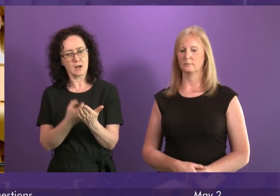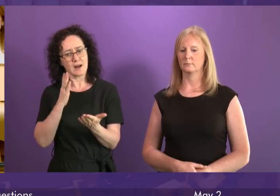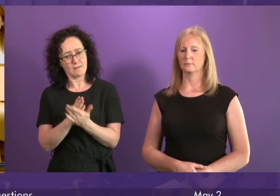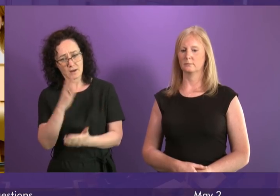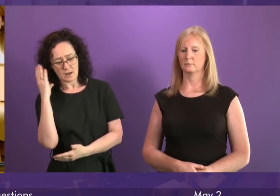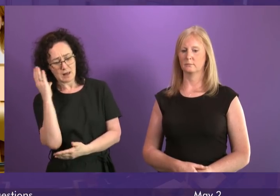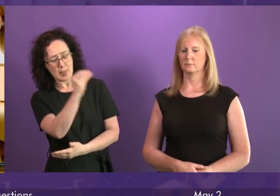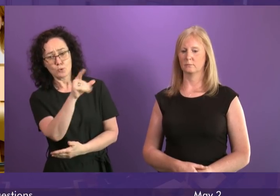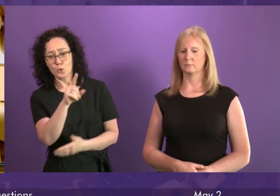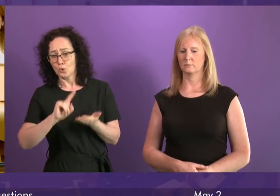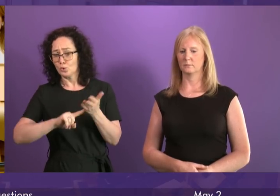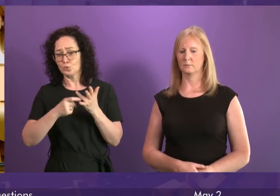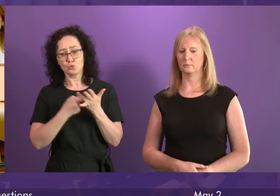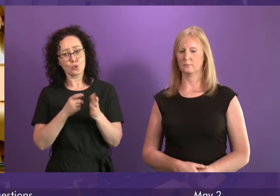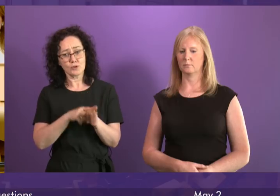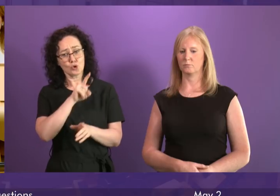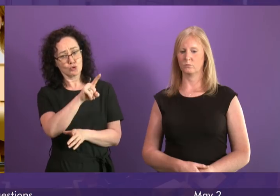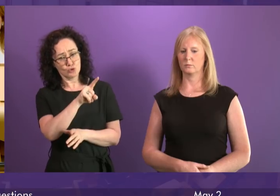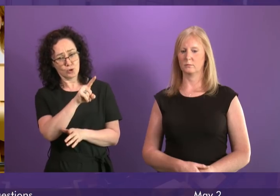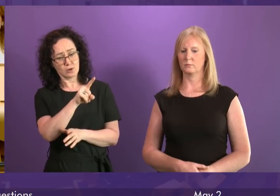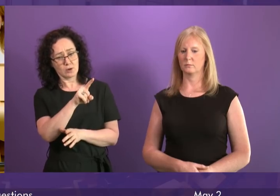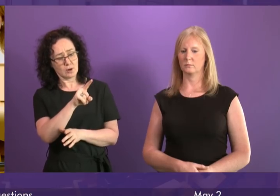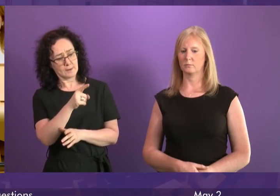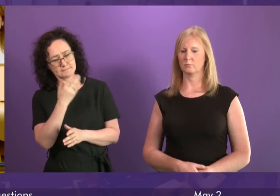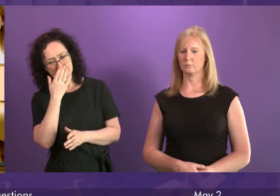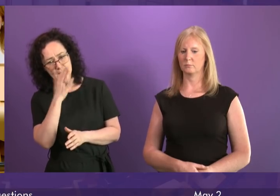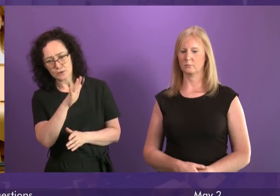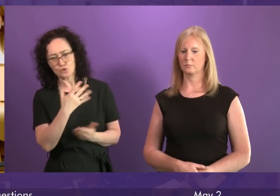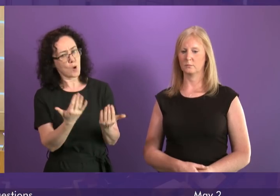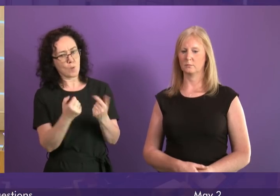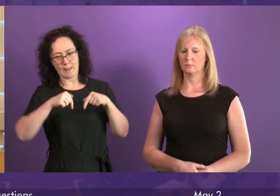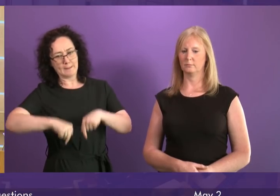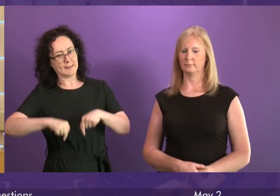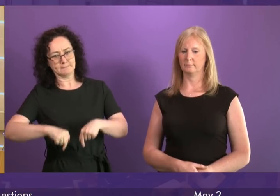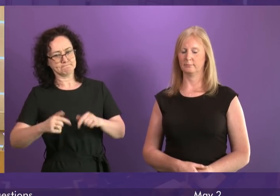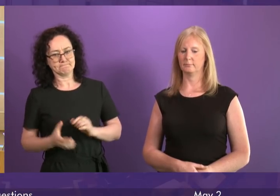the Tories hostile immigration environment is not welcome here in Scotland and it's time for it to end.